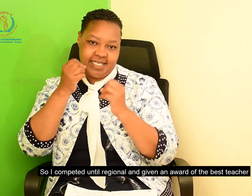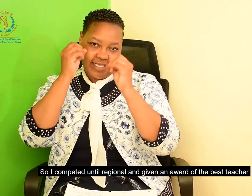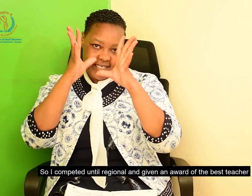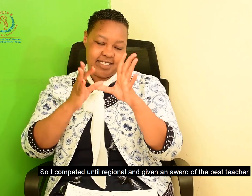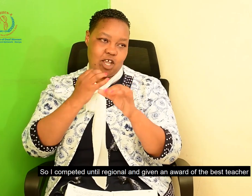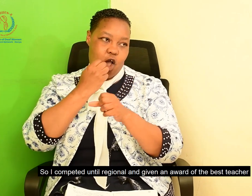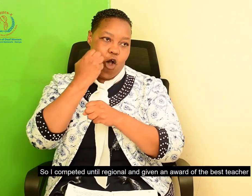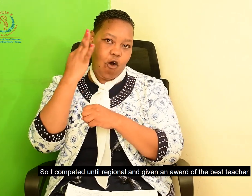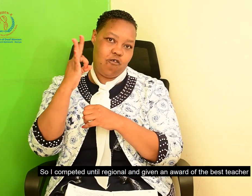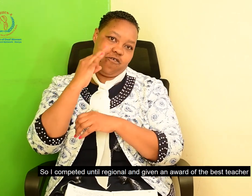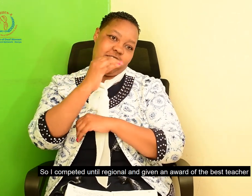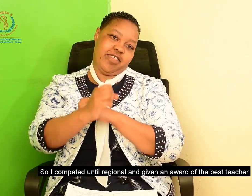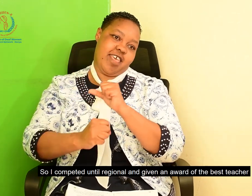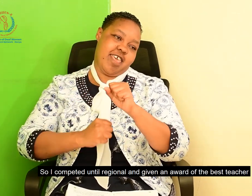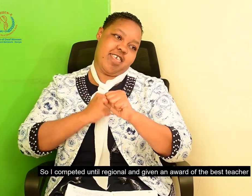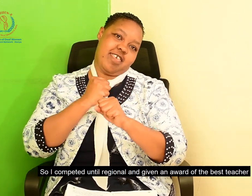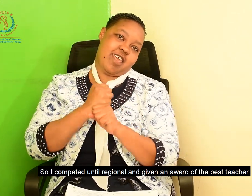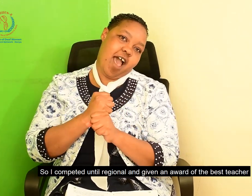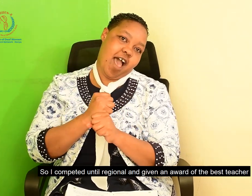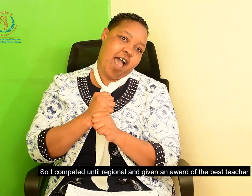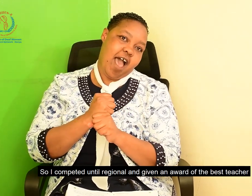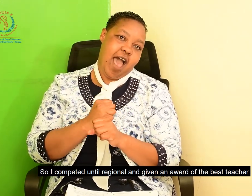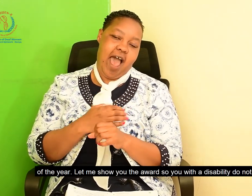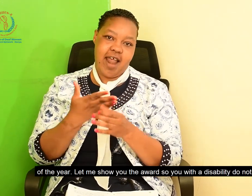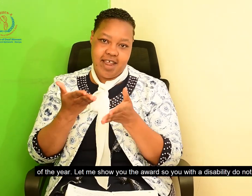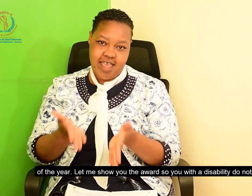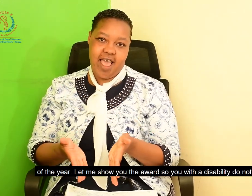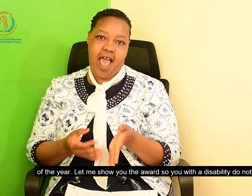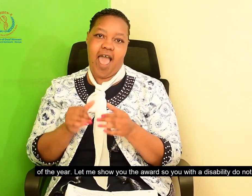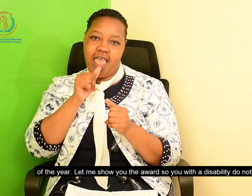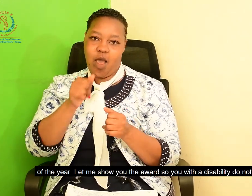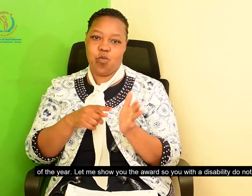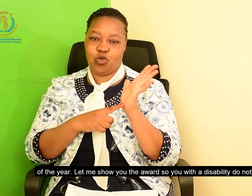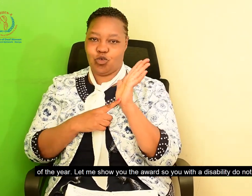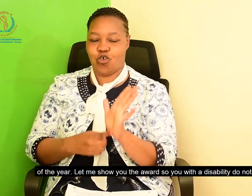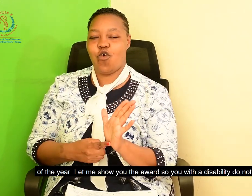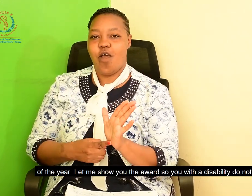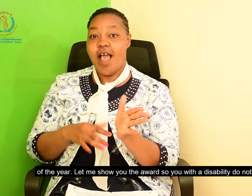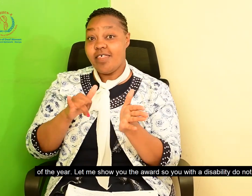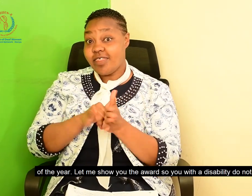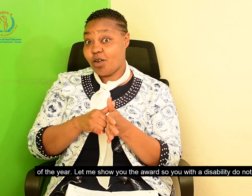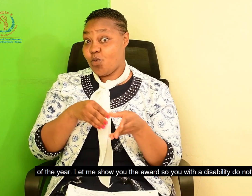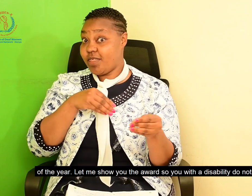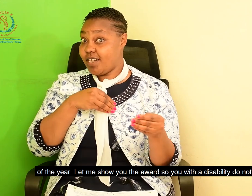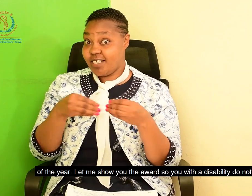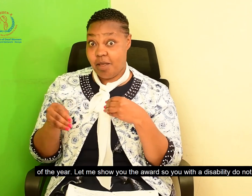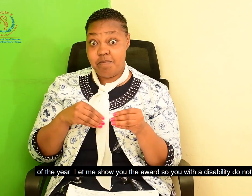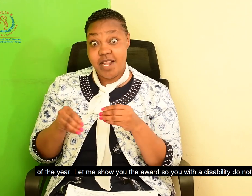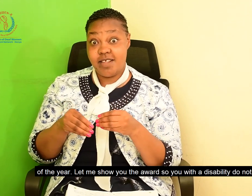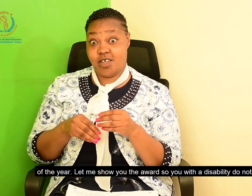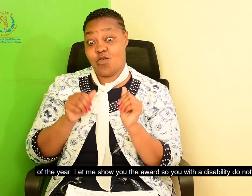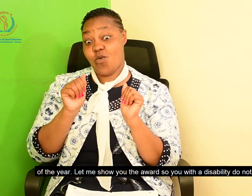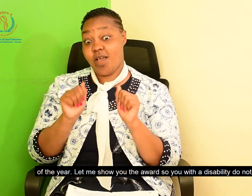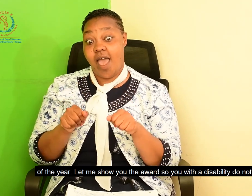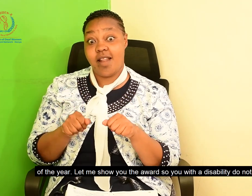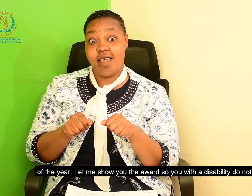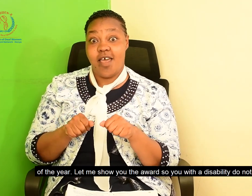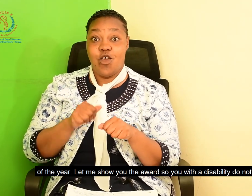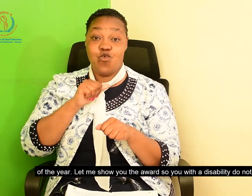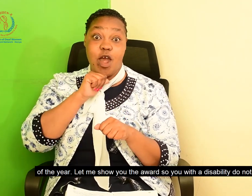and I was given an award of the best teacher of the year. And let me show you the award that I have. So, you